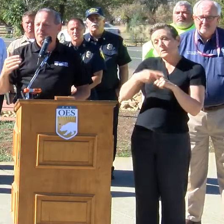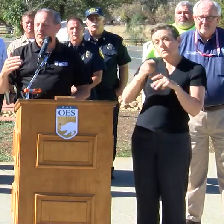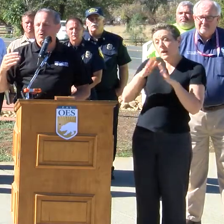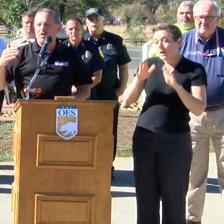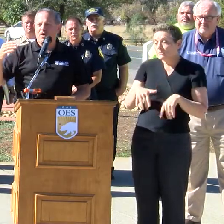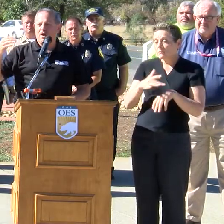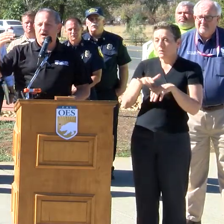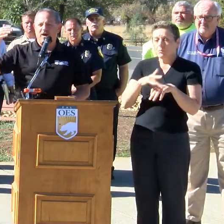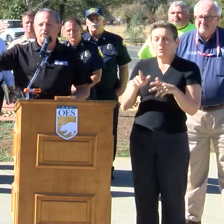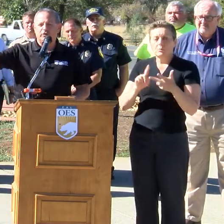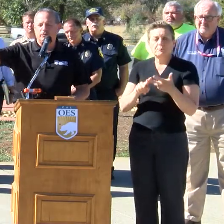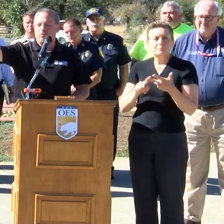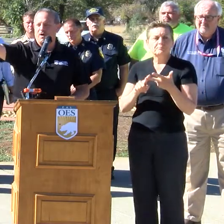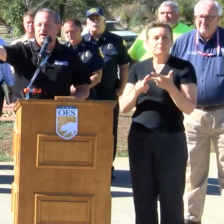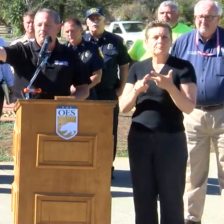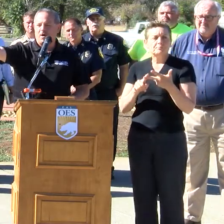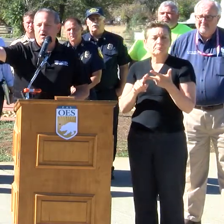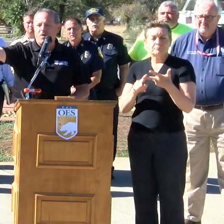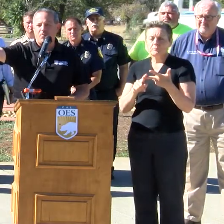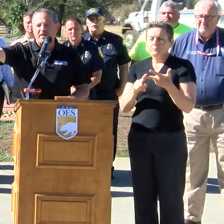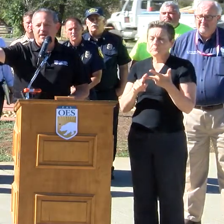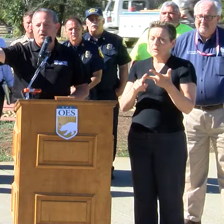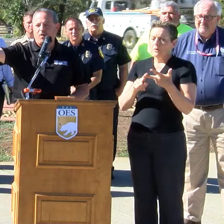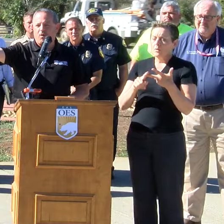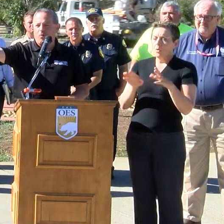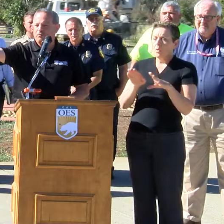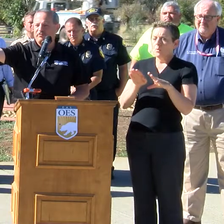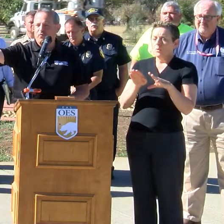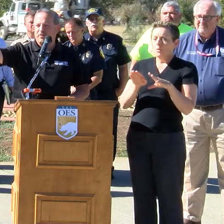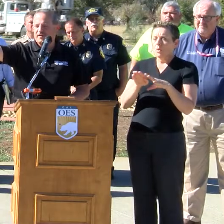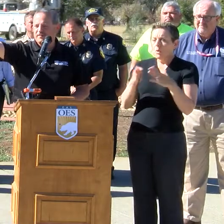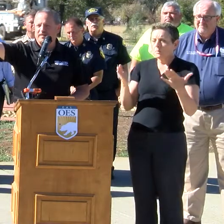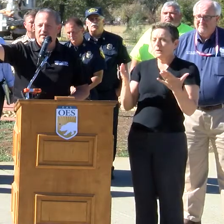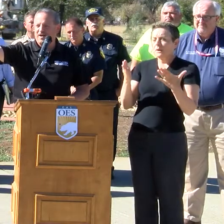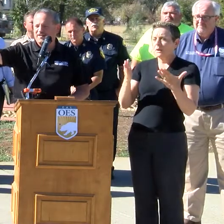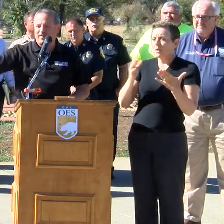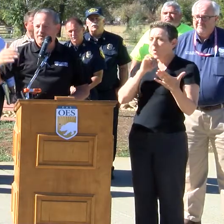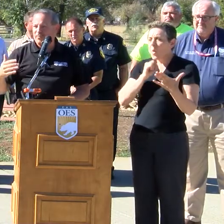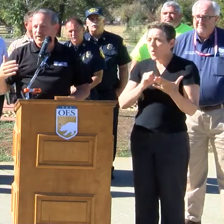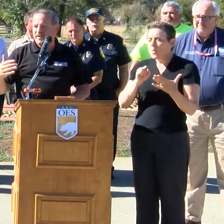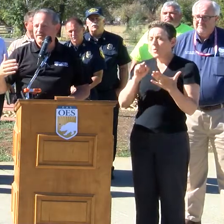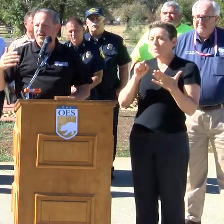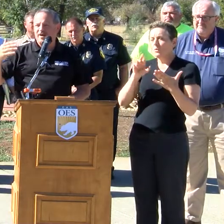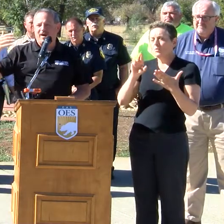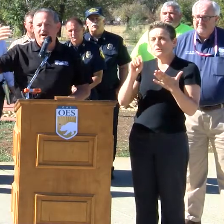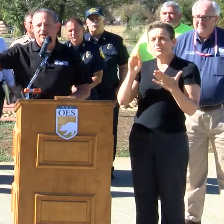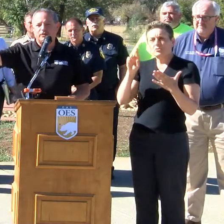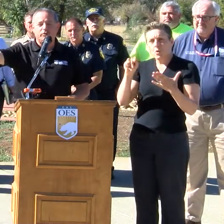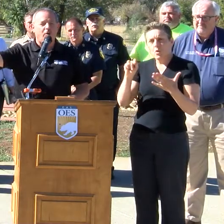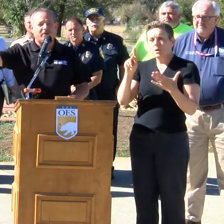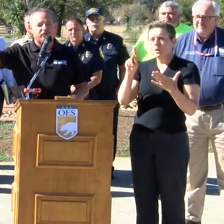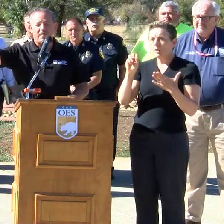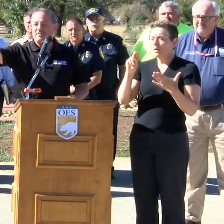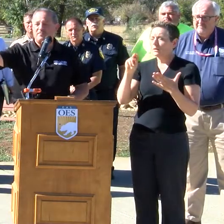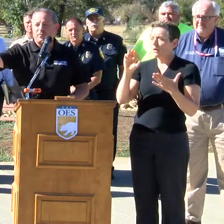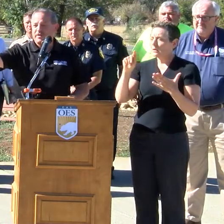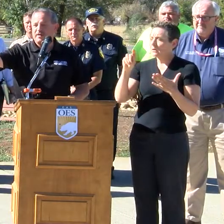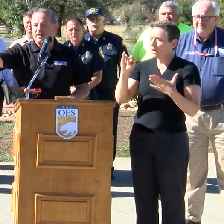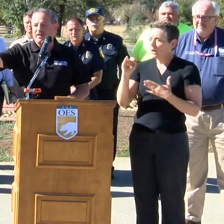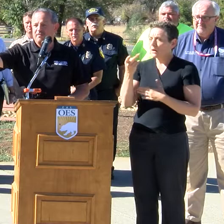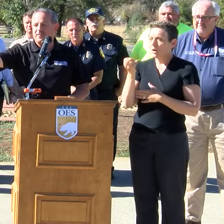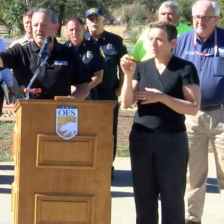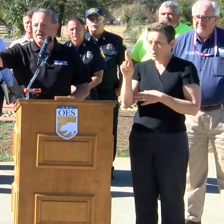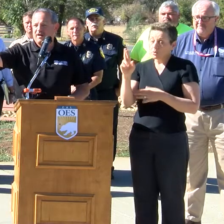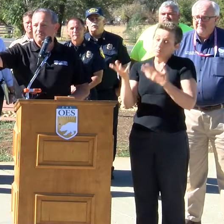may be available to opening an old resort that the Kanocti Harbor in to also maybe even